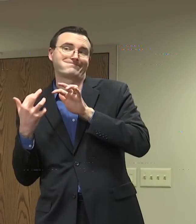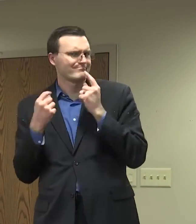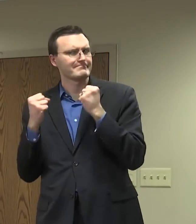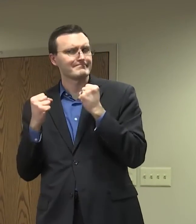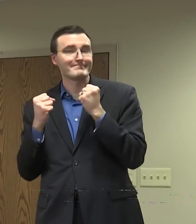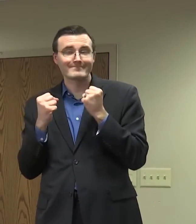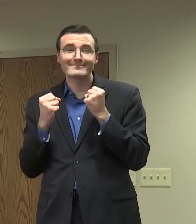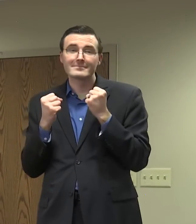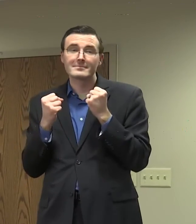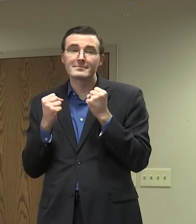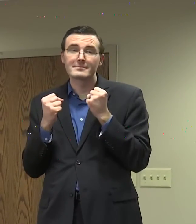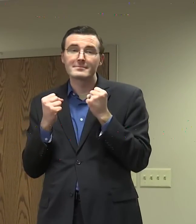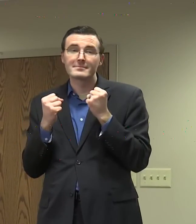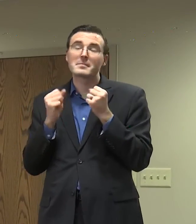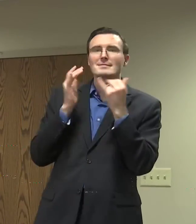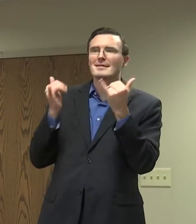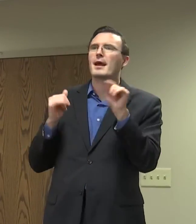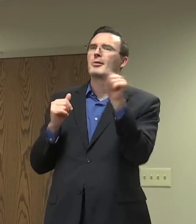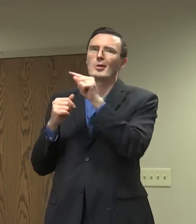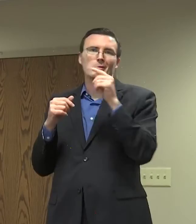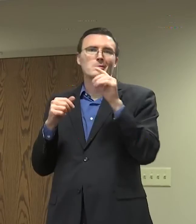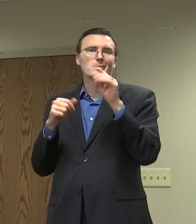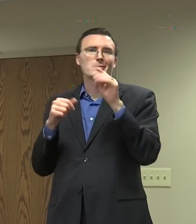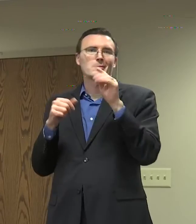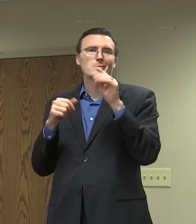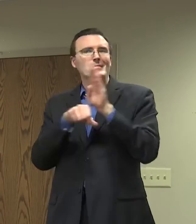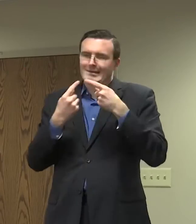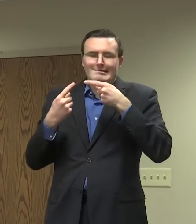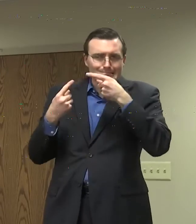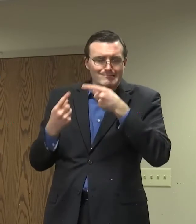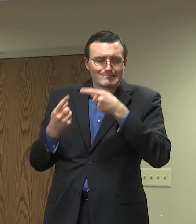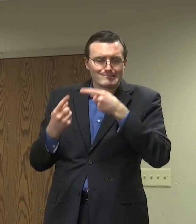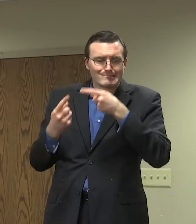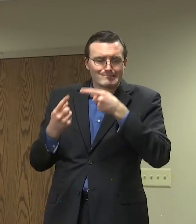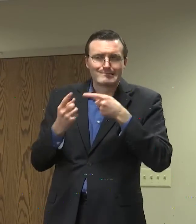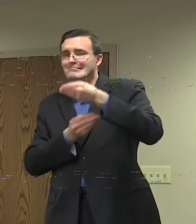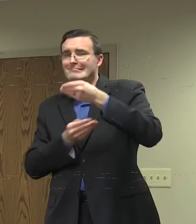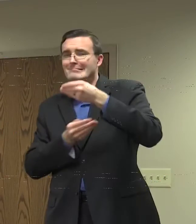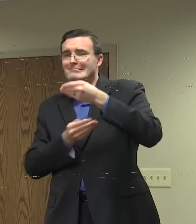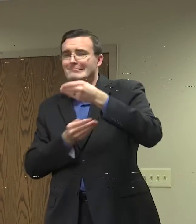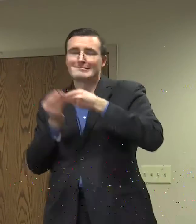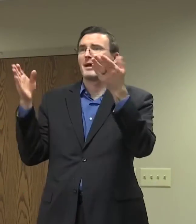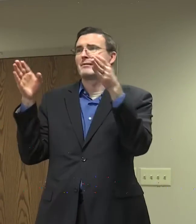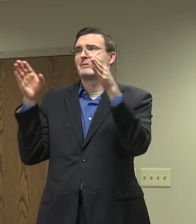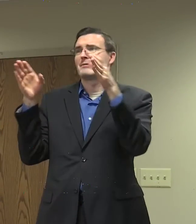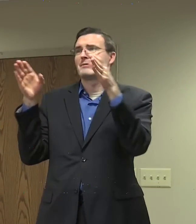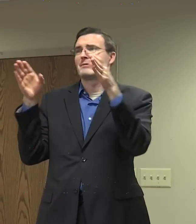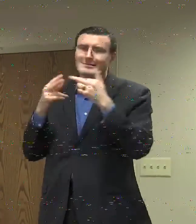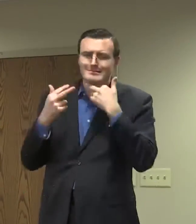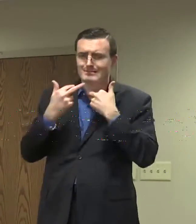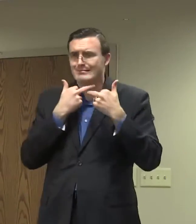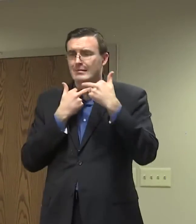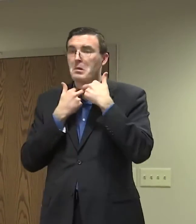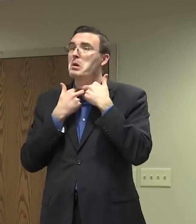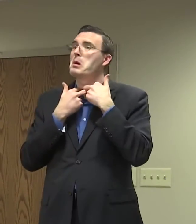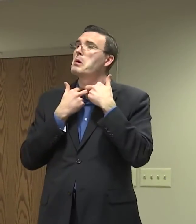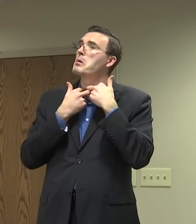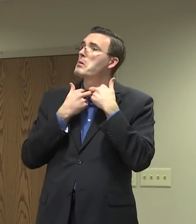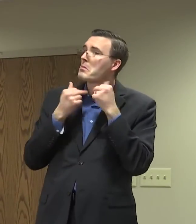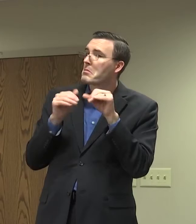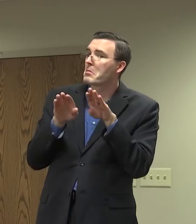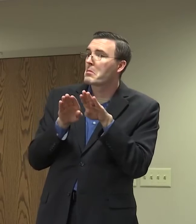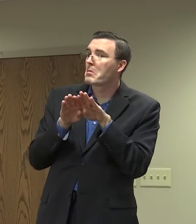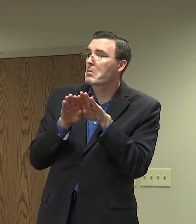now begin to open up to have people in capacity to bring them a